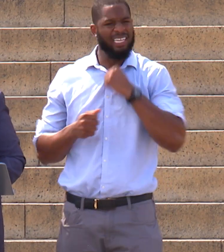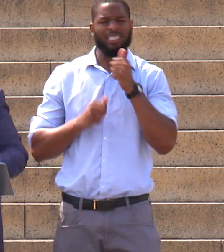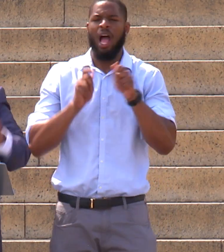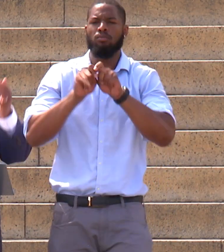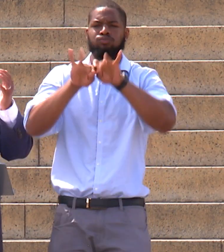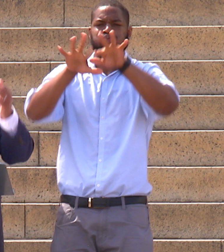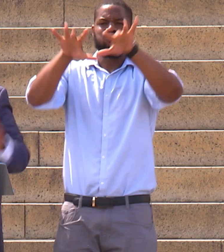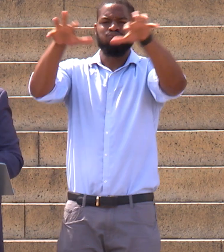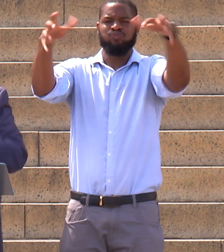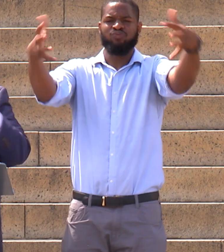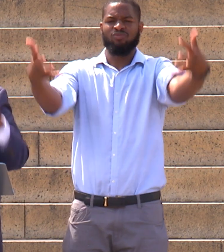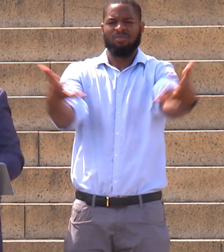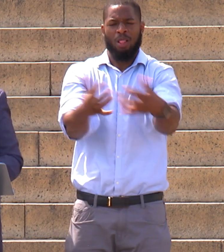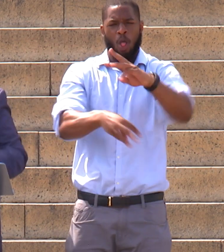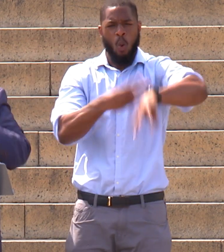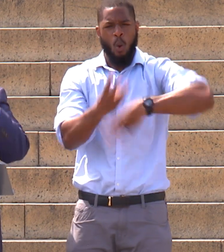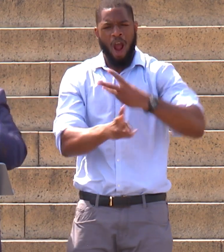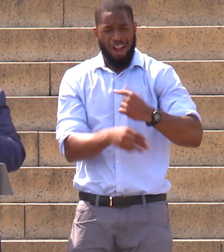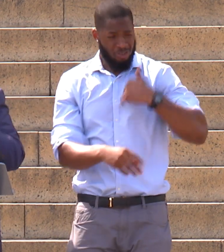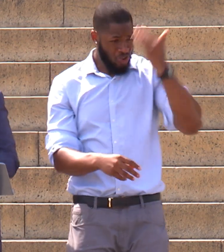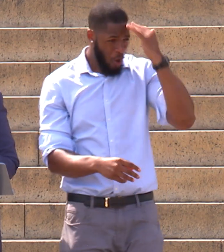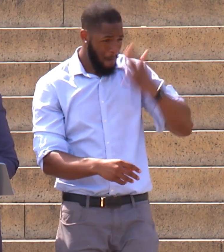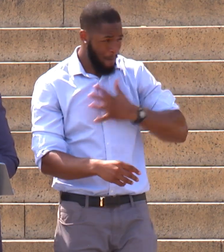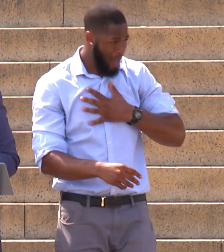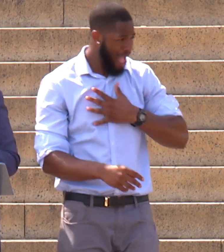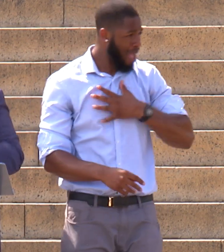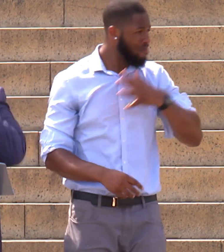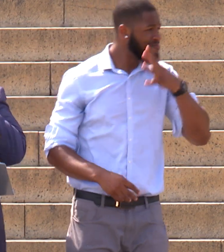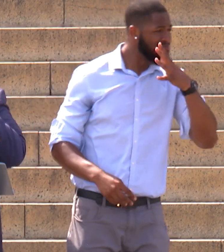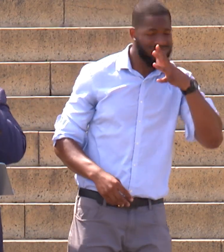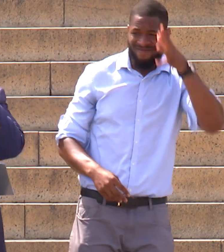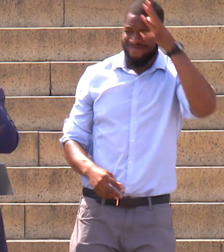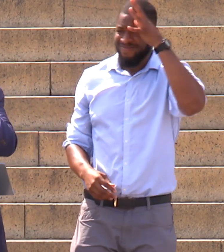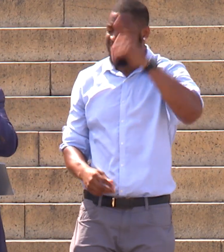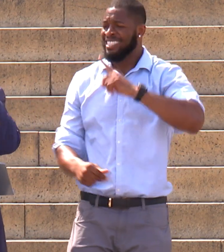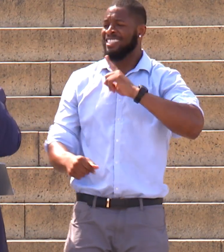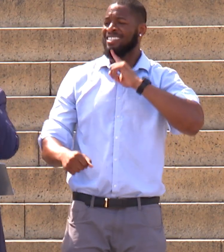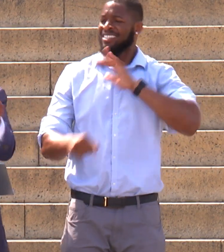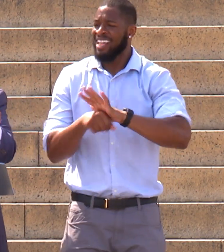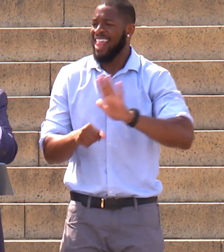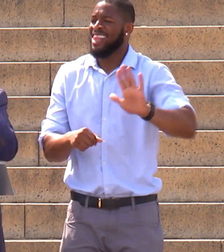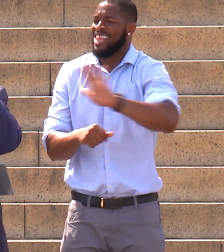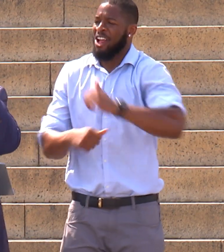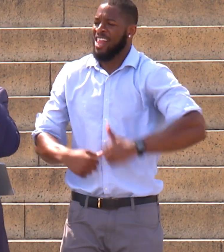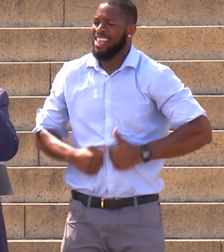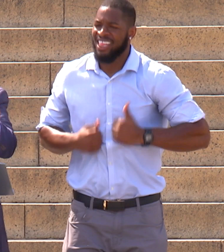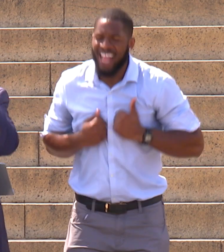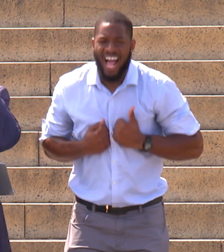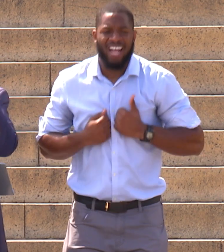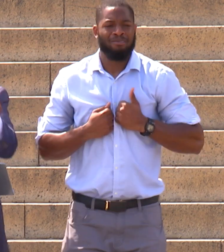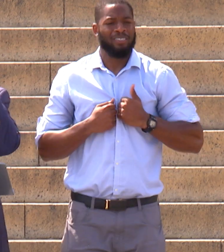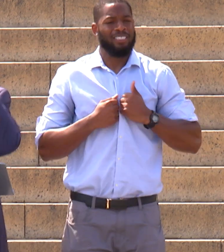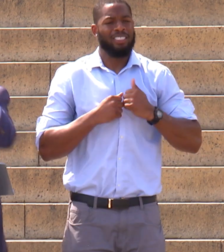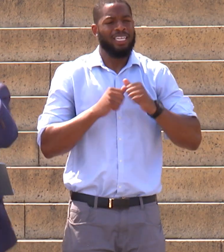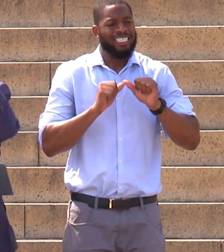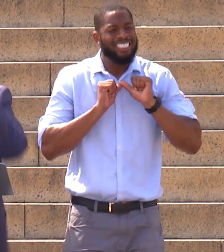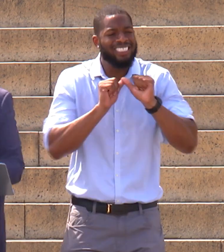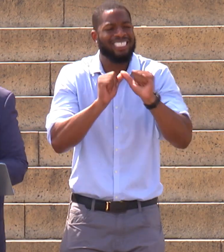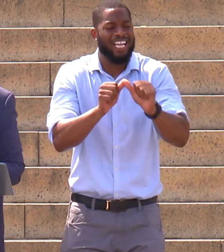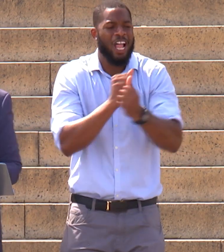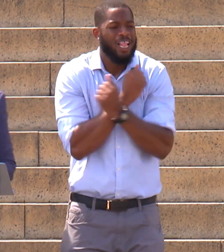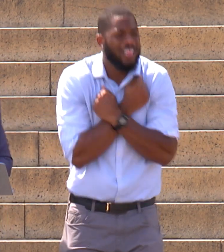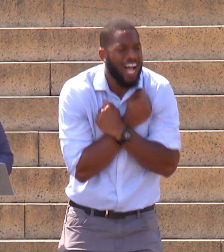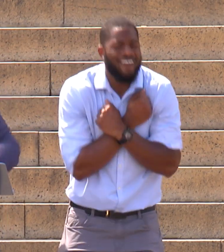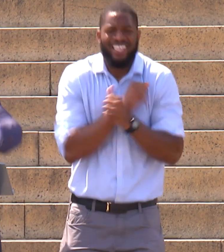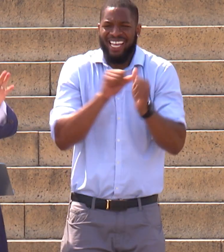As you know, my mother and father dedicated their lives to embracing love and lifting up the goodness